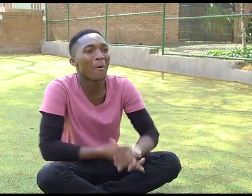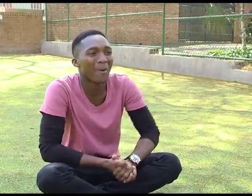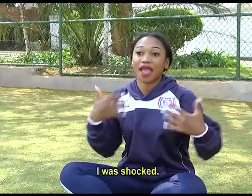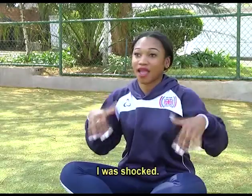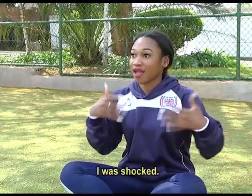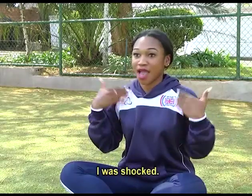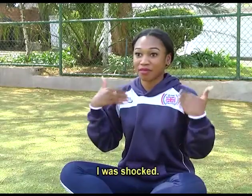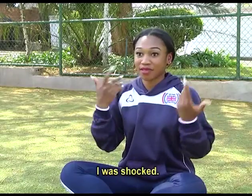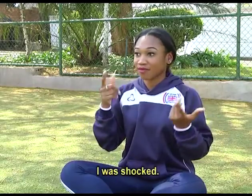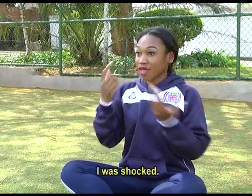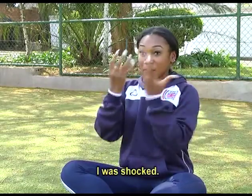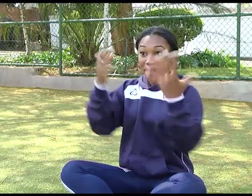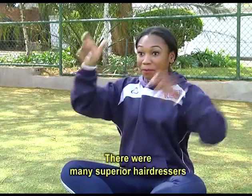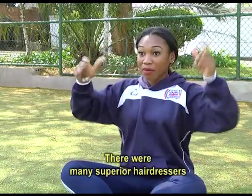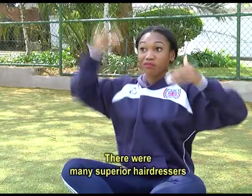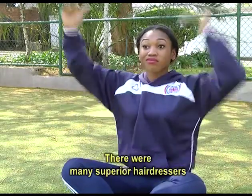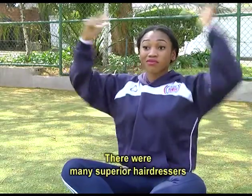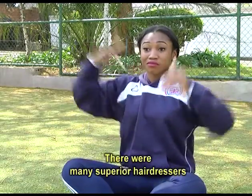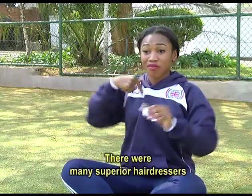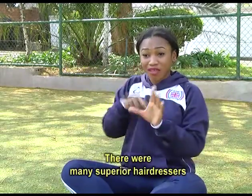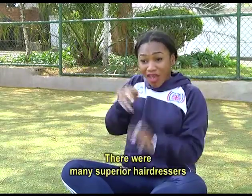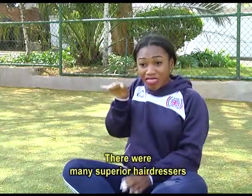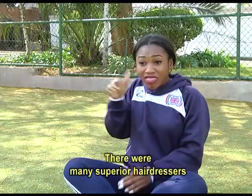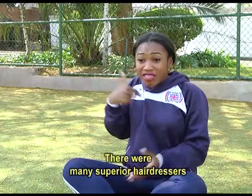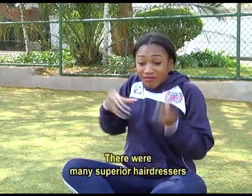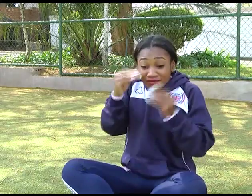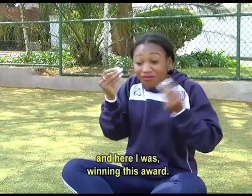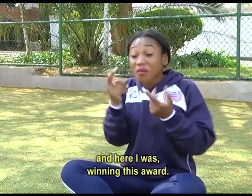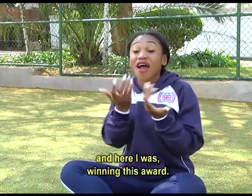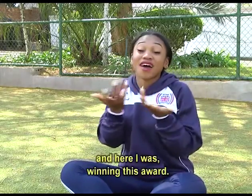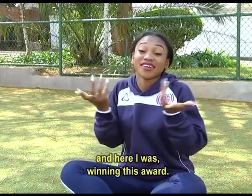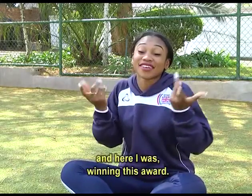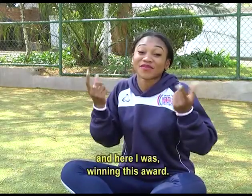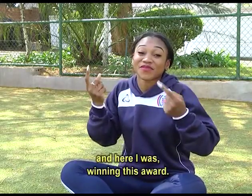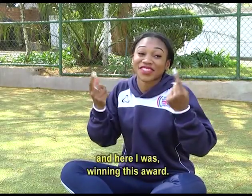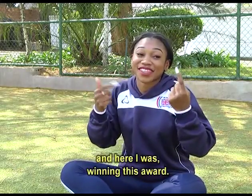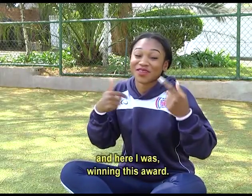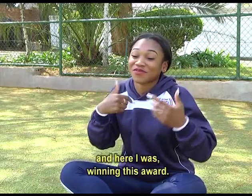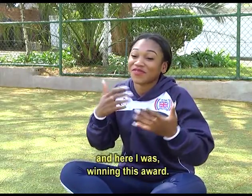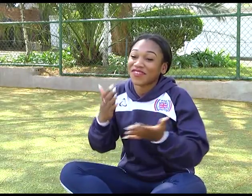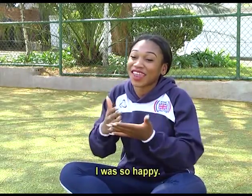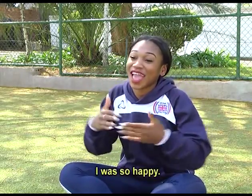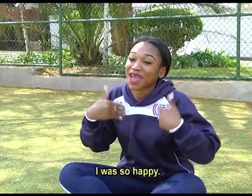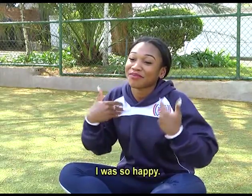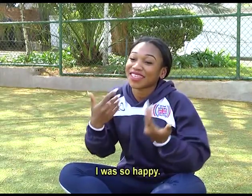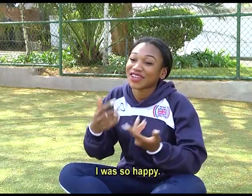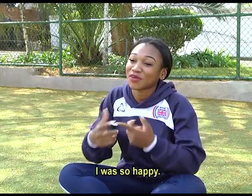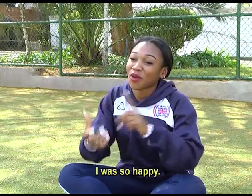I was shocked! There were many superior hairdressers and here I was, winning this award. I was so happy!